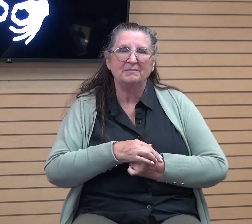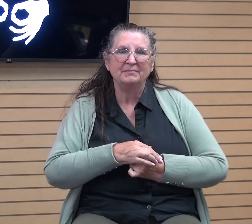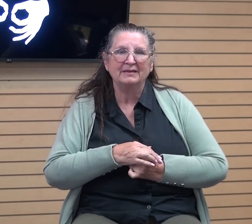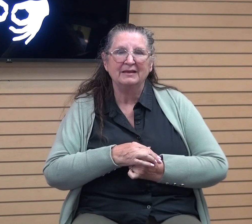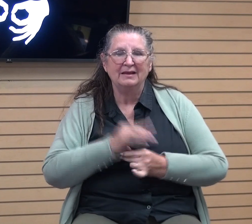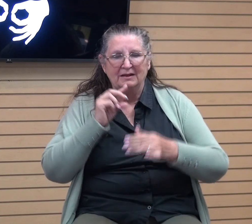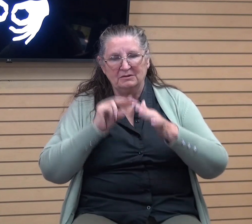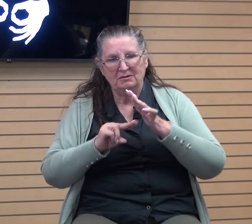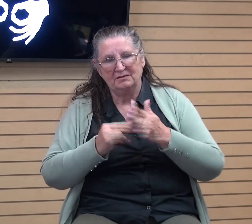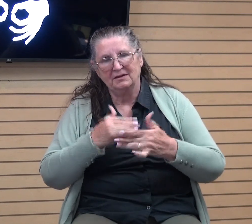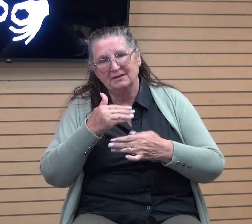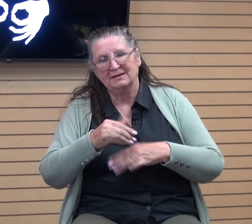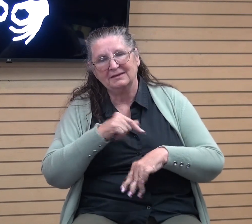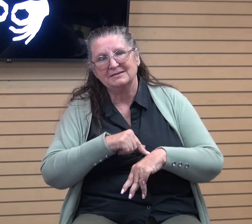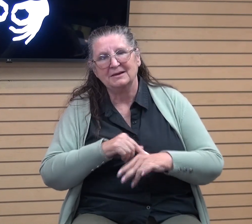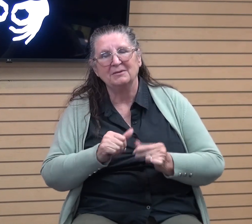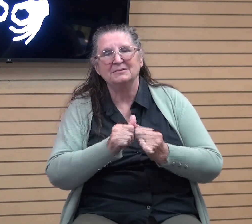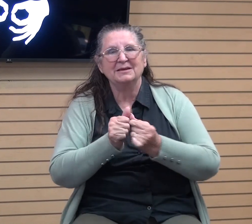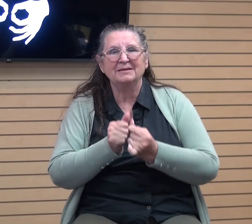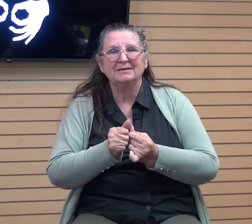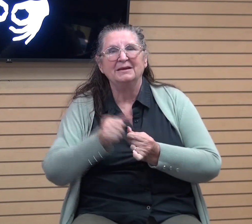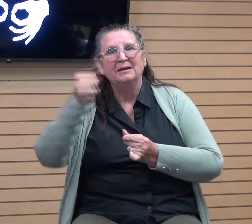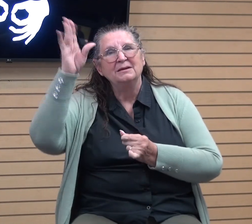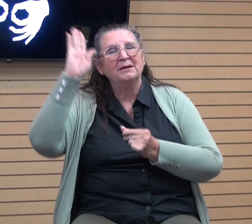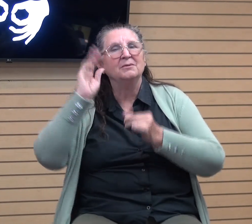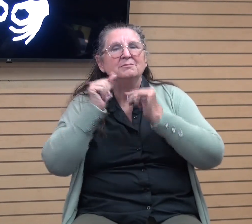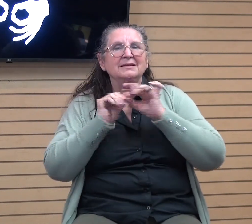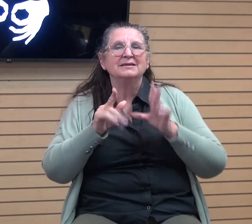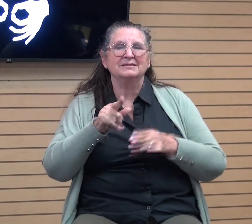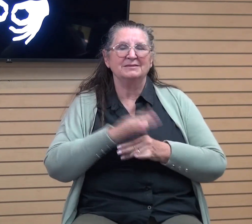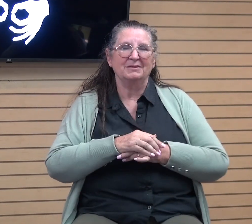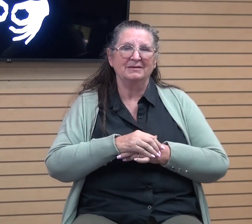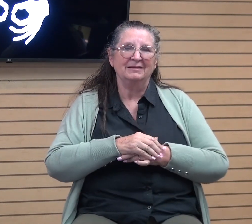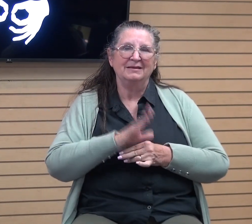forward to the next time we're together. Hey, God bless you guys. We'll talk to you later.